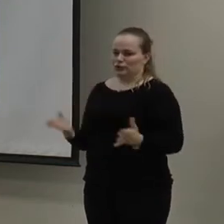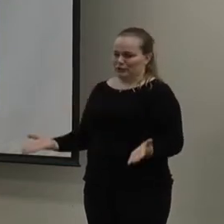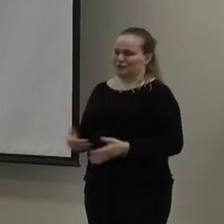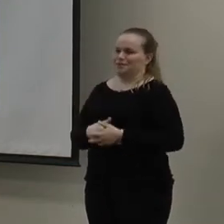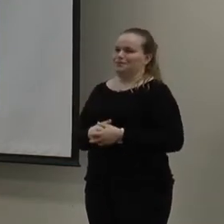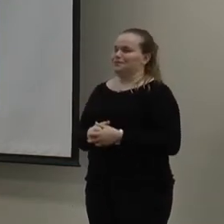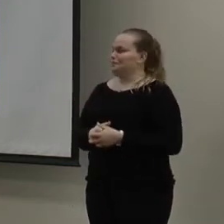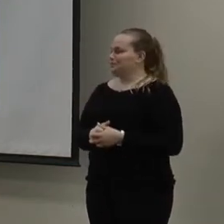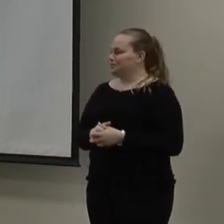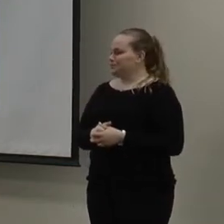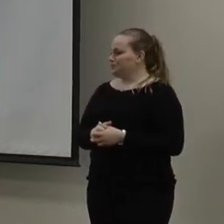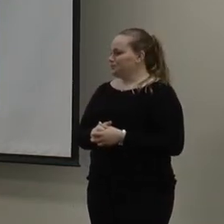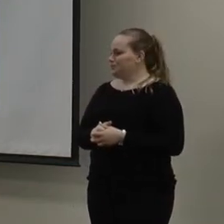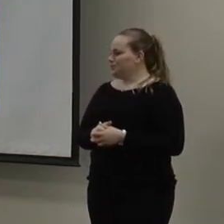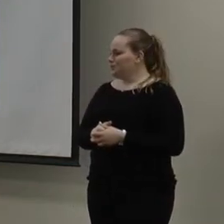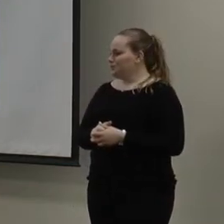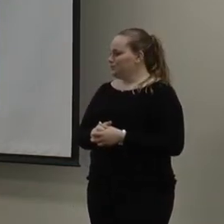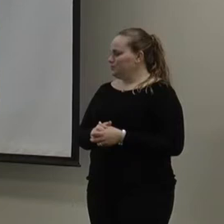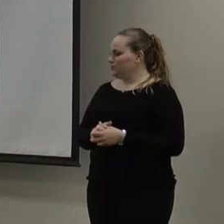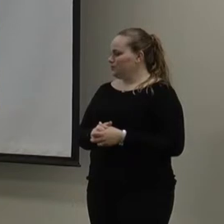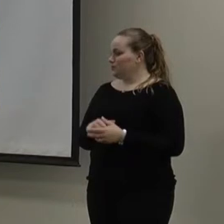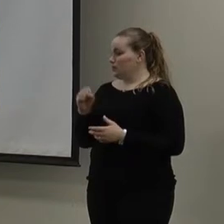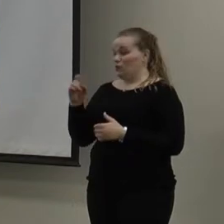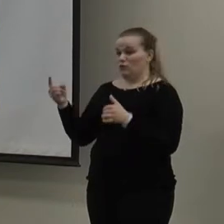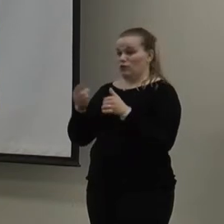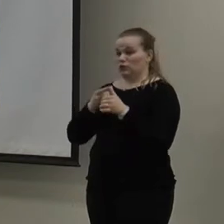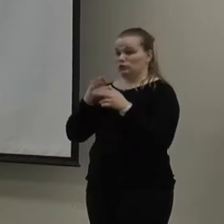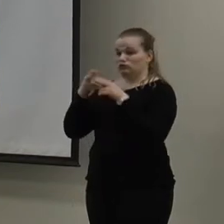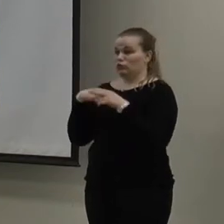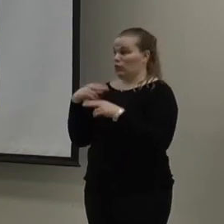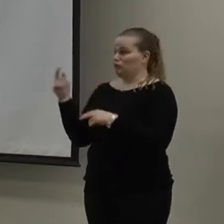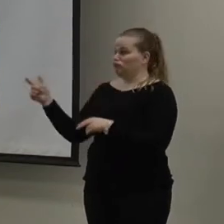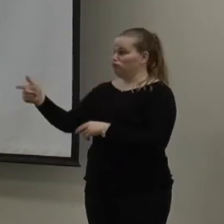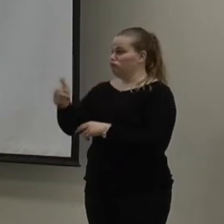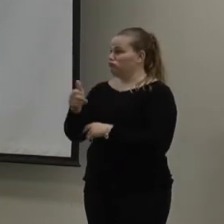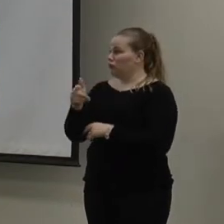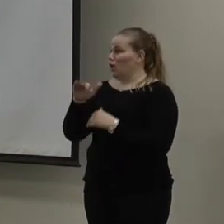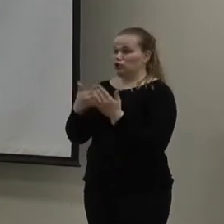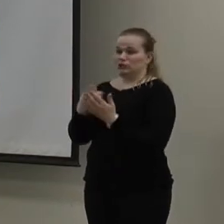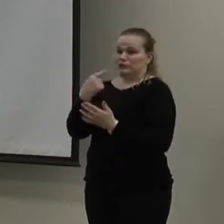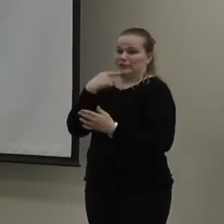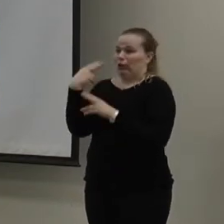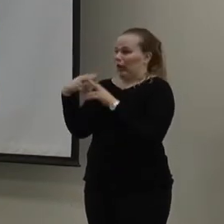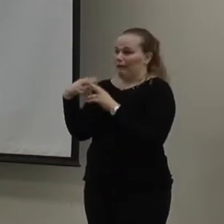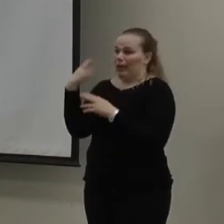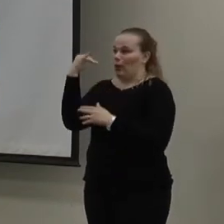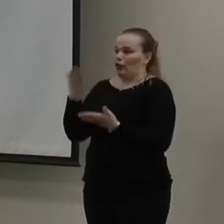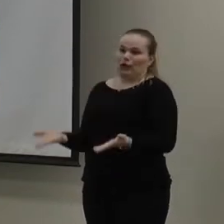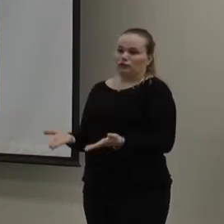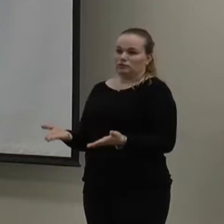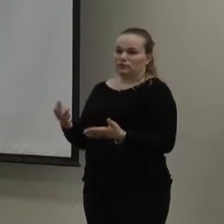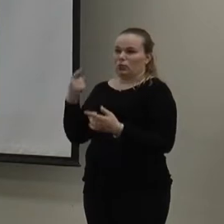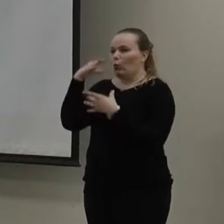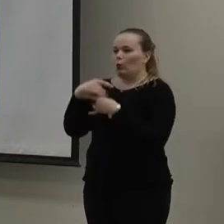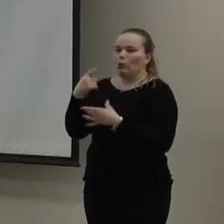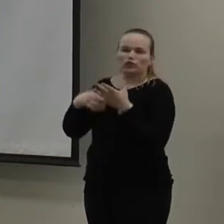here with us today. So really quickly, we're going to go around the room, and everyone just go their name and why they're here, what